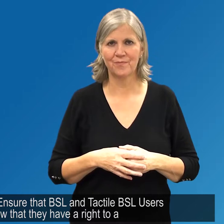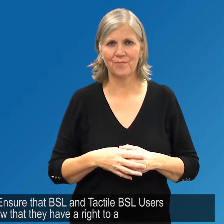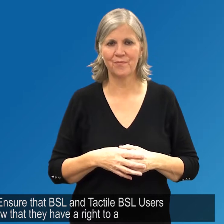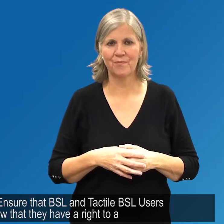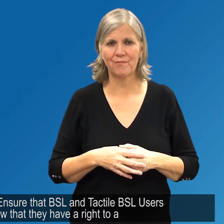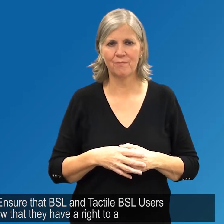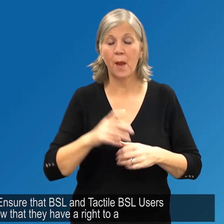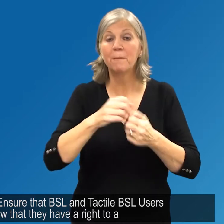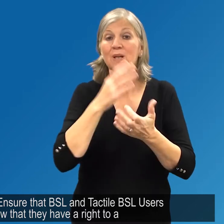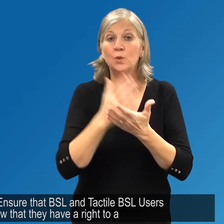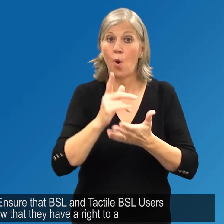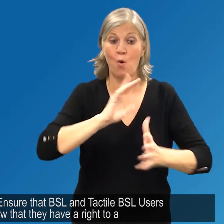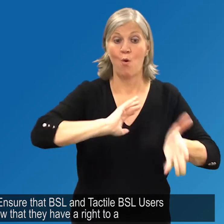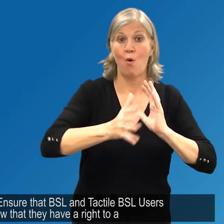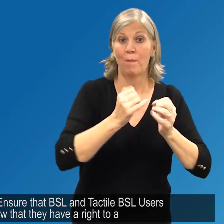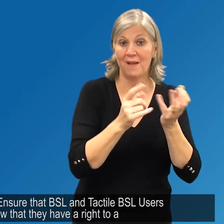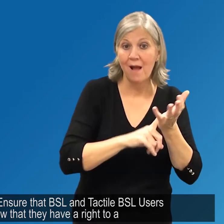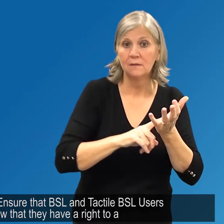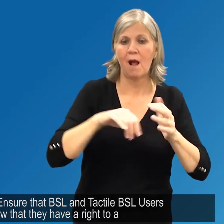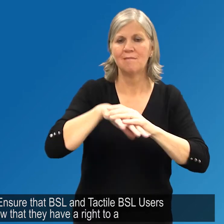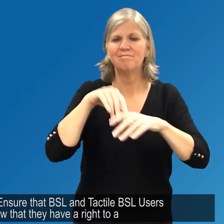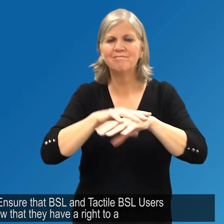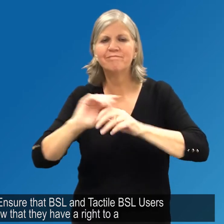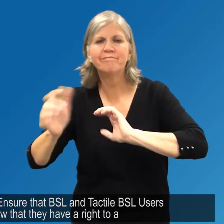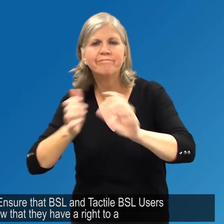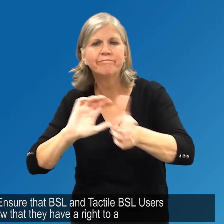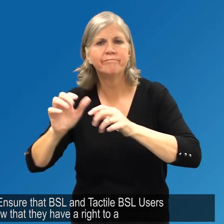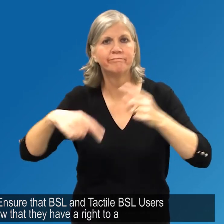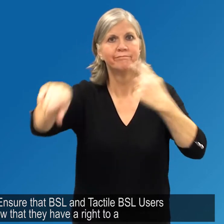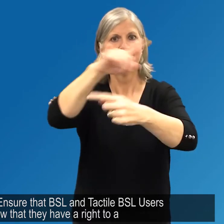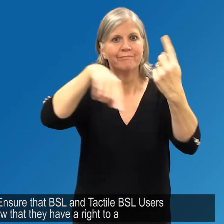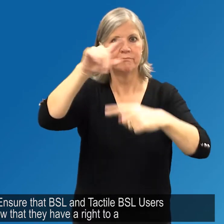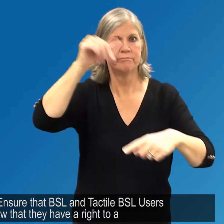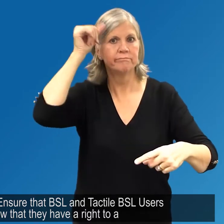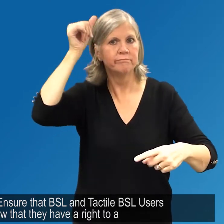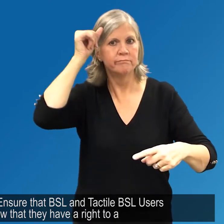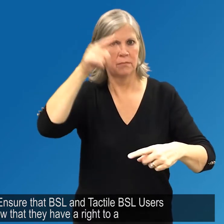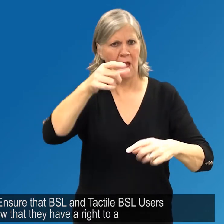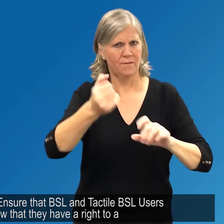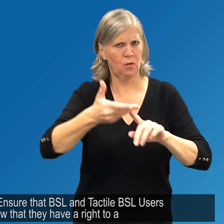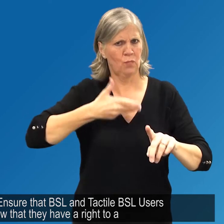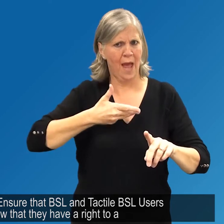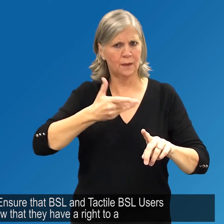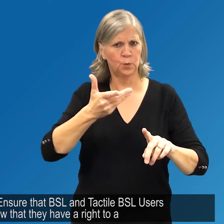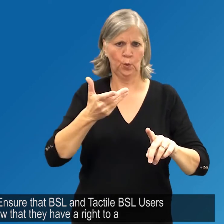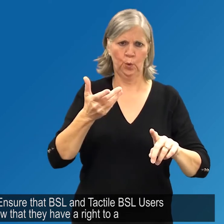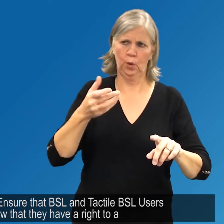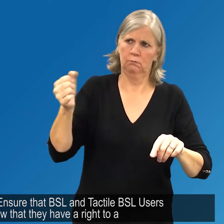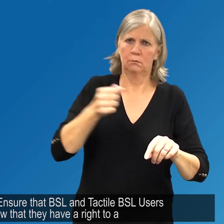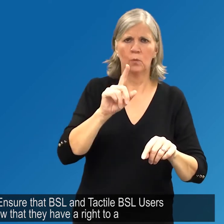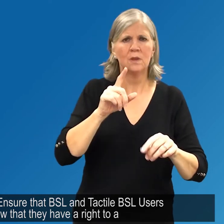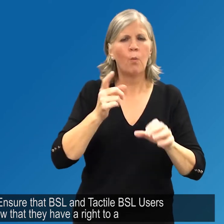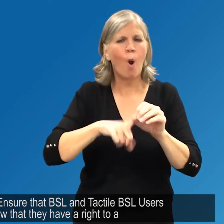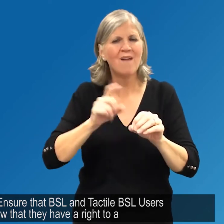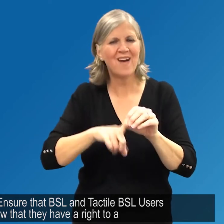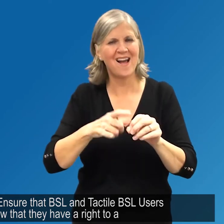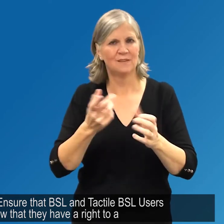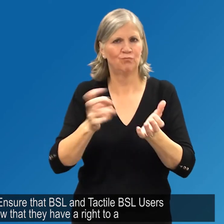Sub-actions. Ensure that BSL and tactile BSL users know that they have a right to a qualified register interpreter